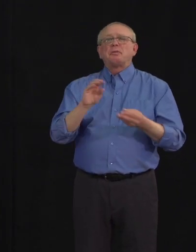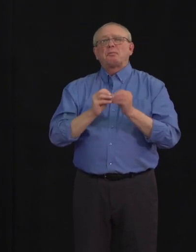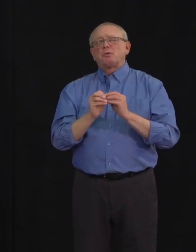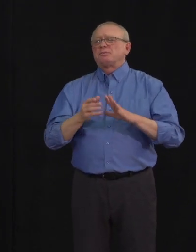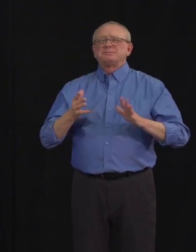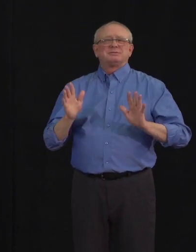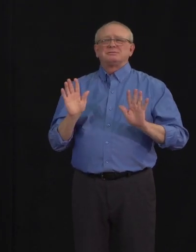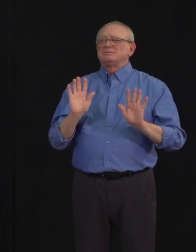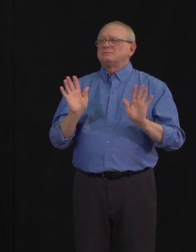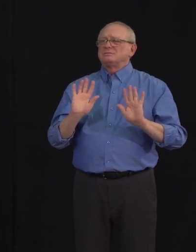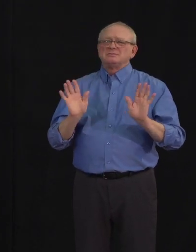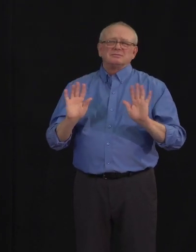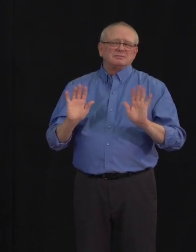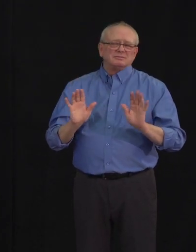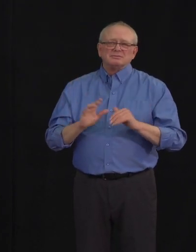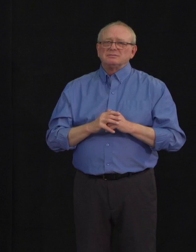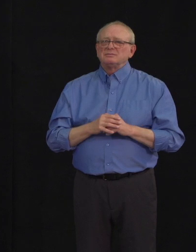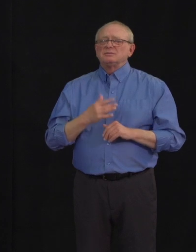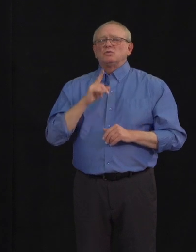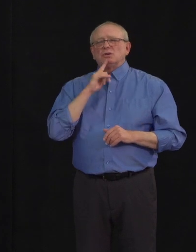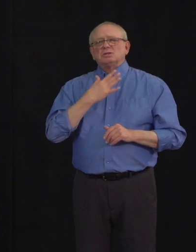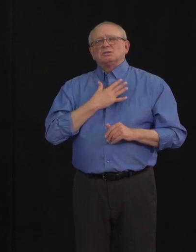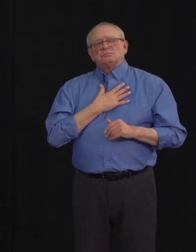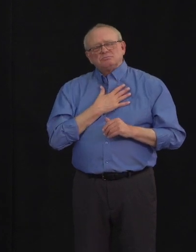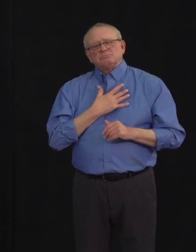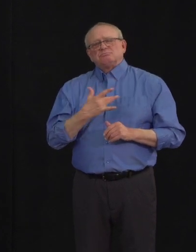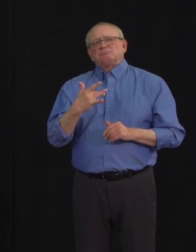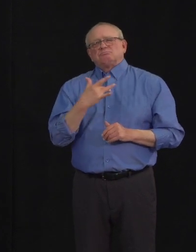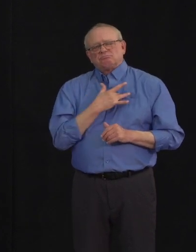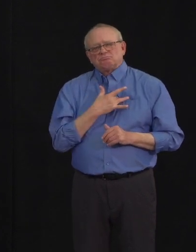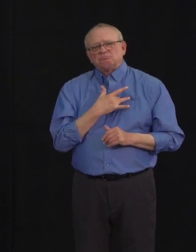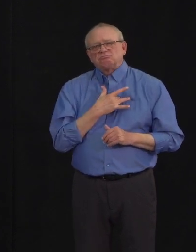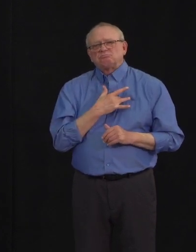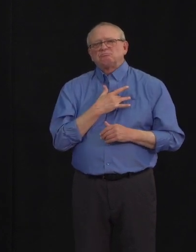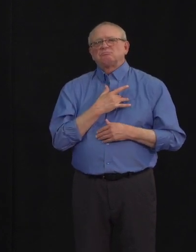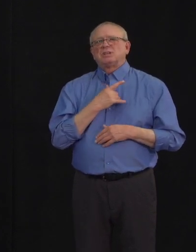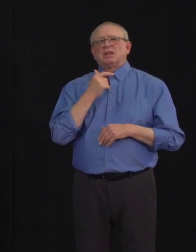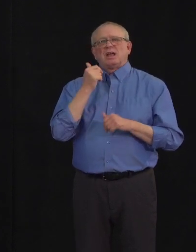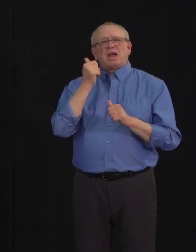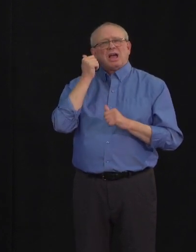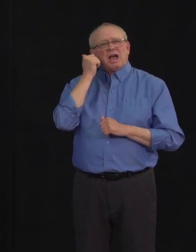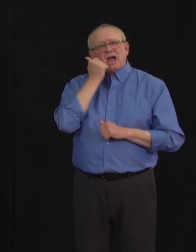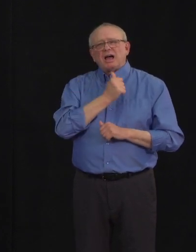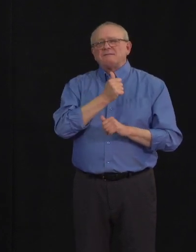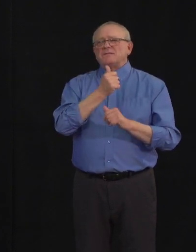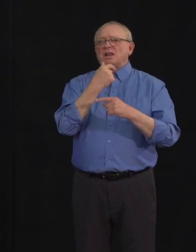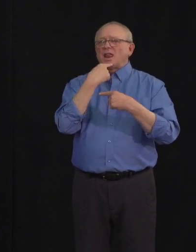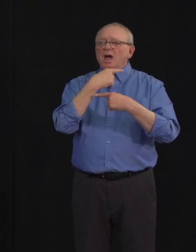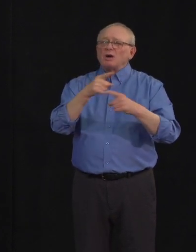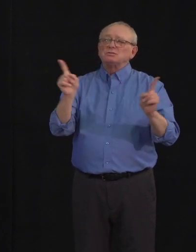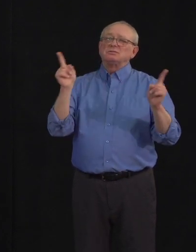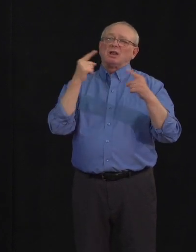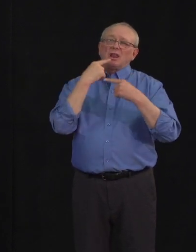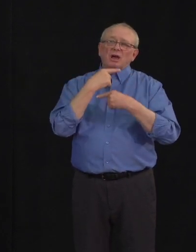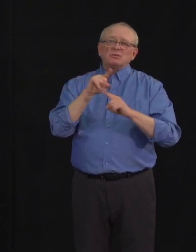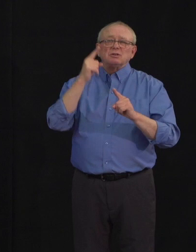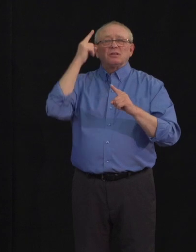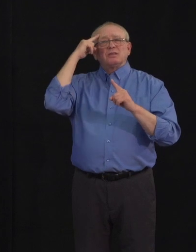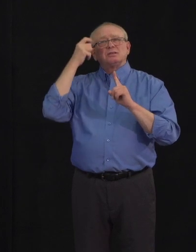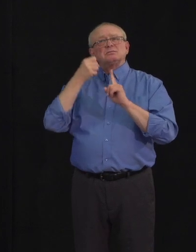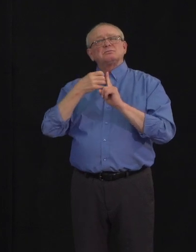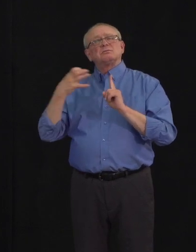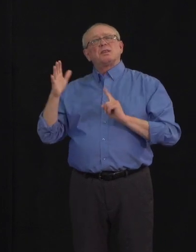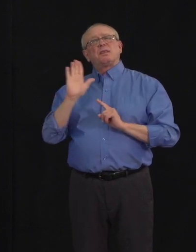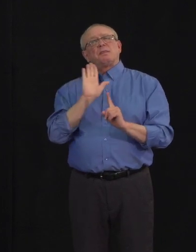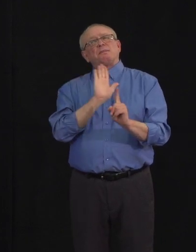this point, as I have said it so many times, but every day I think of the friends and families of those individuals who have died and